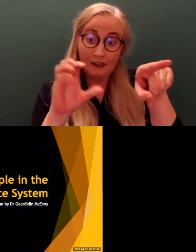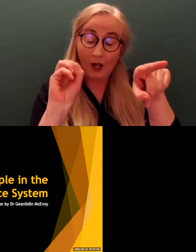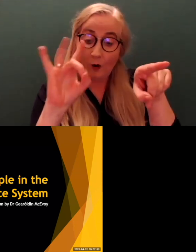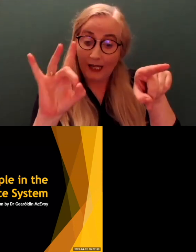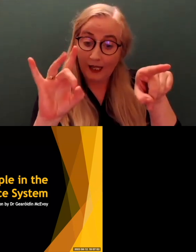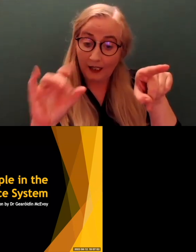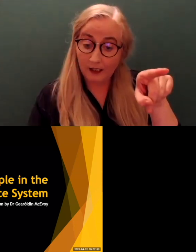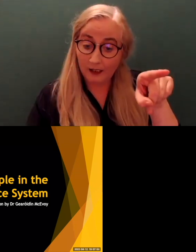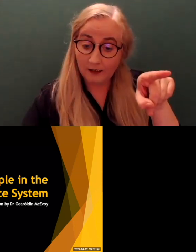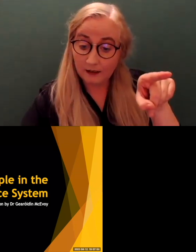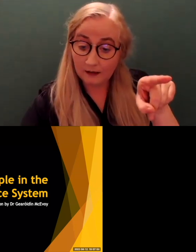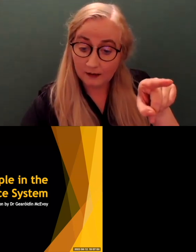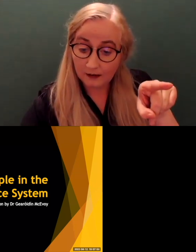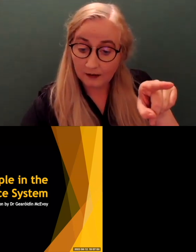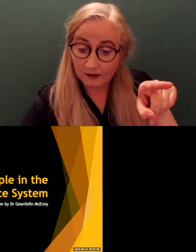I'm going to spotlight Catherine as well.